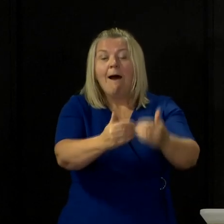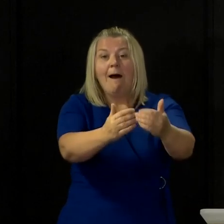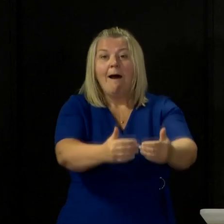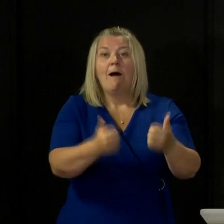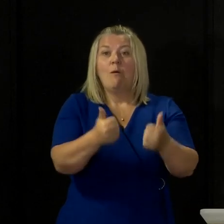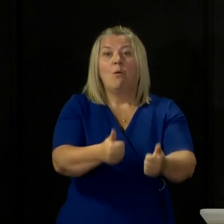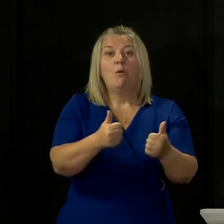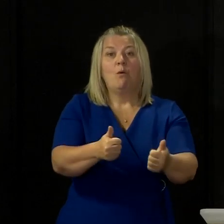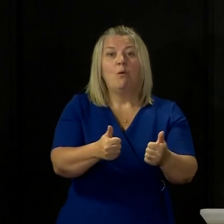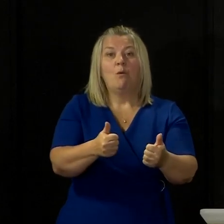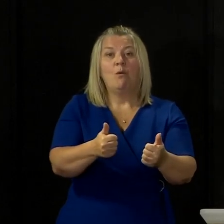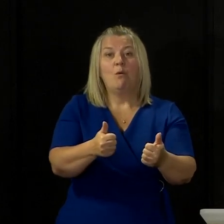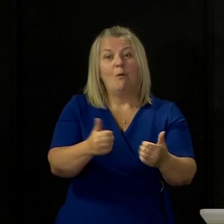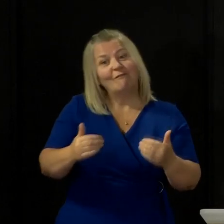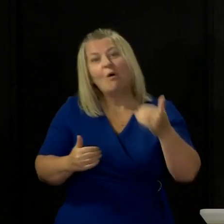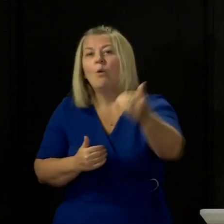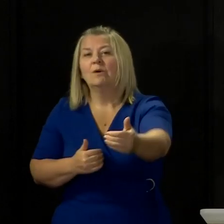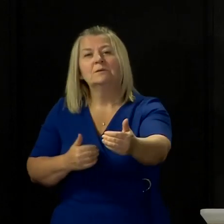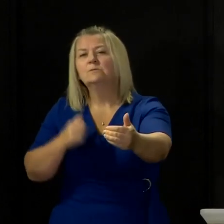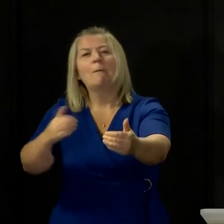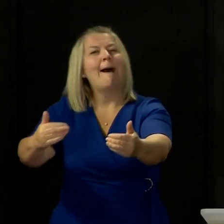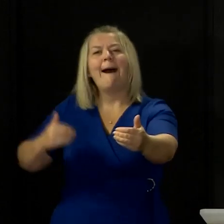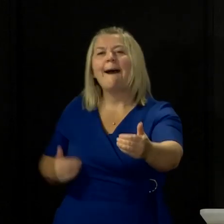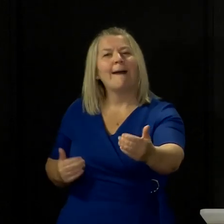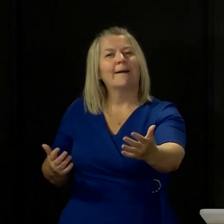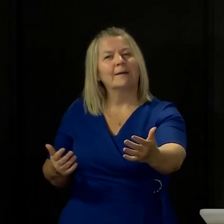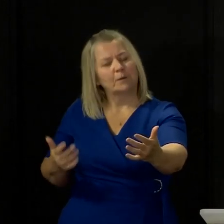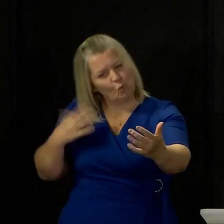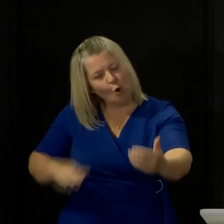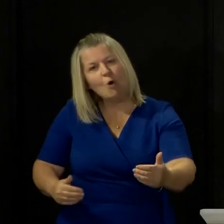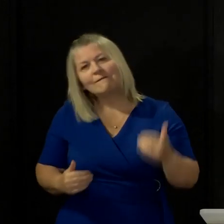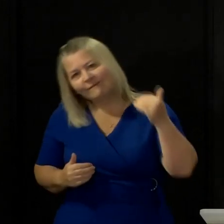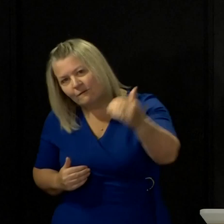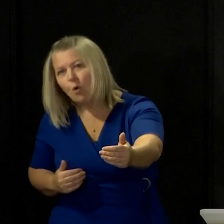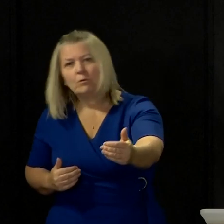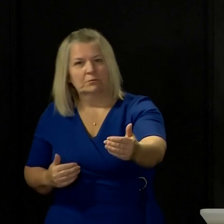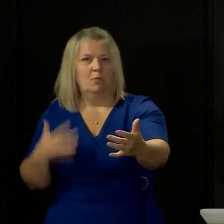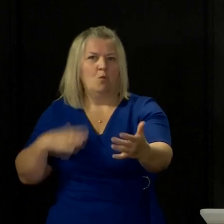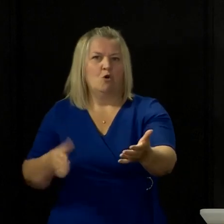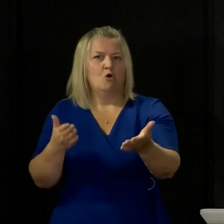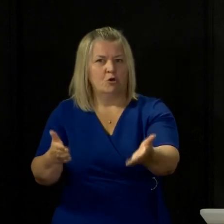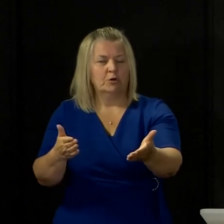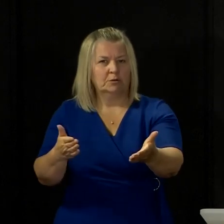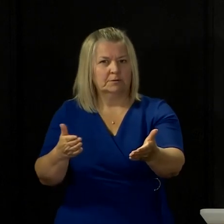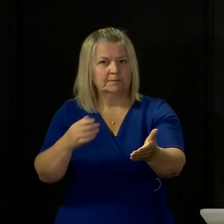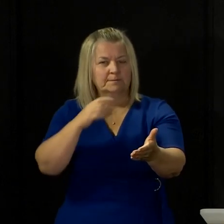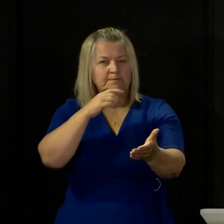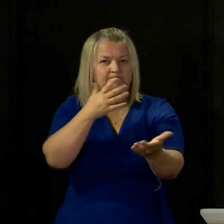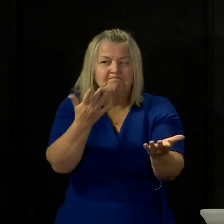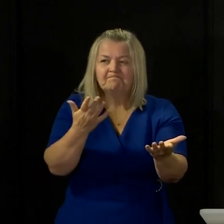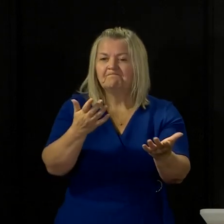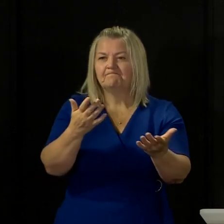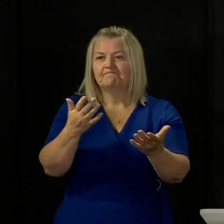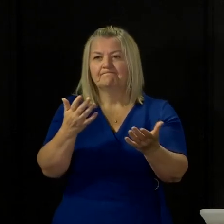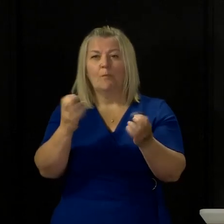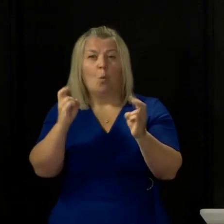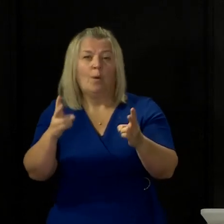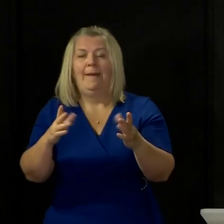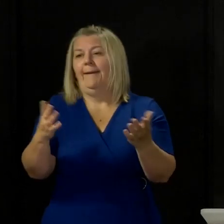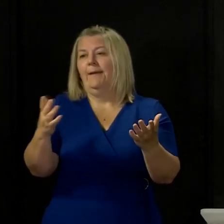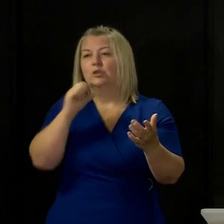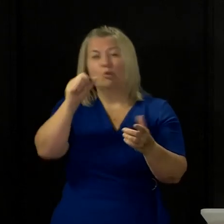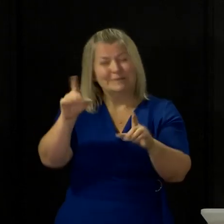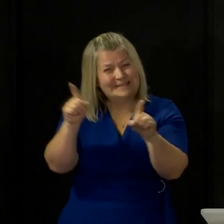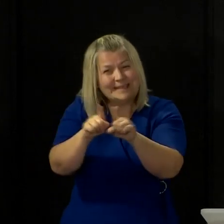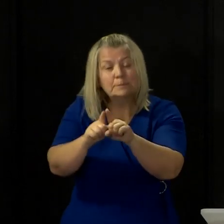positive news about businesses being able to get back to some kind of operation. It may not be a way of operating that is